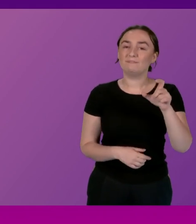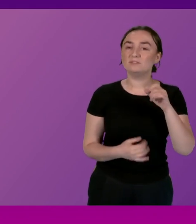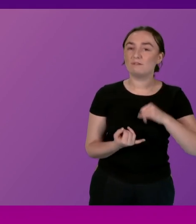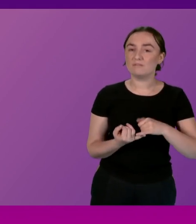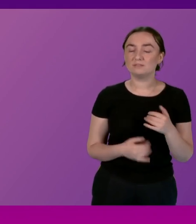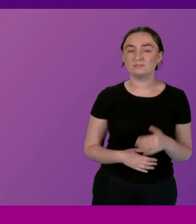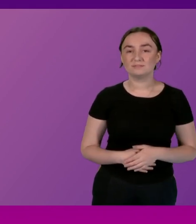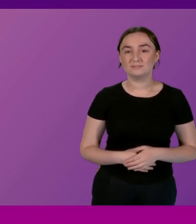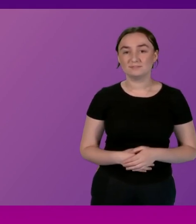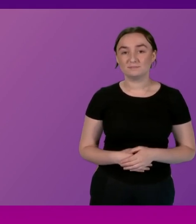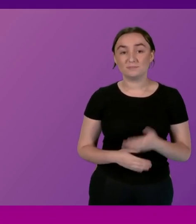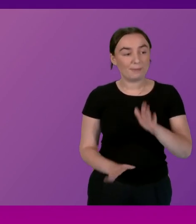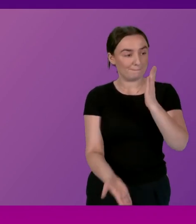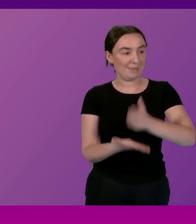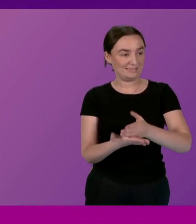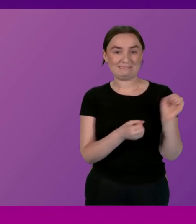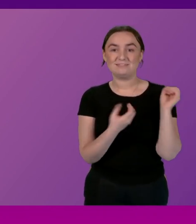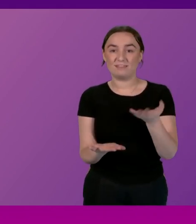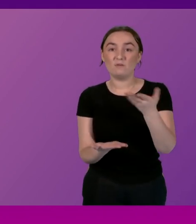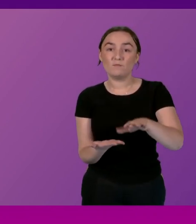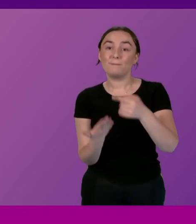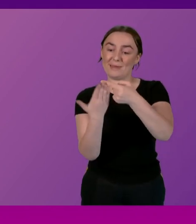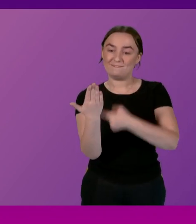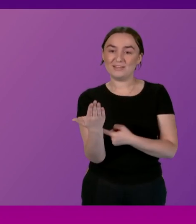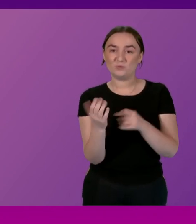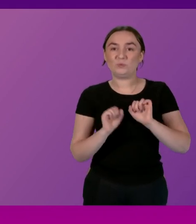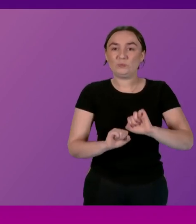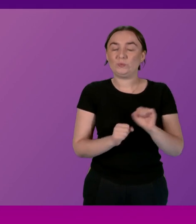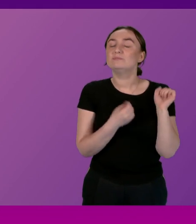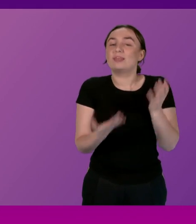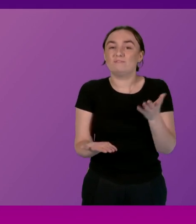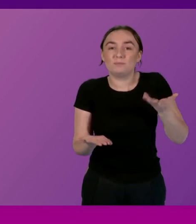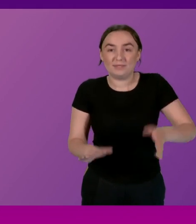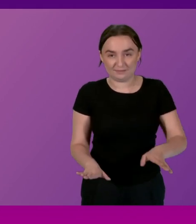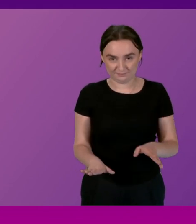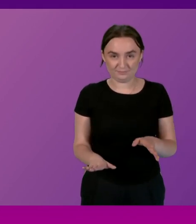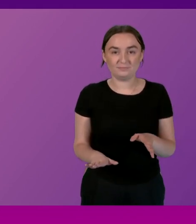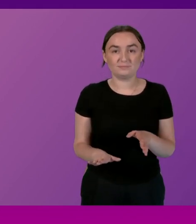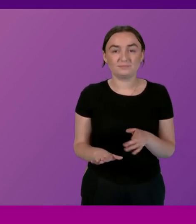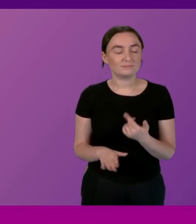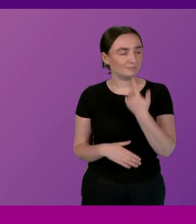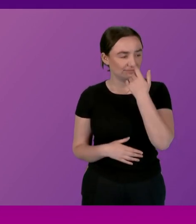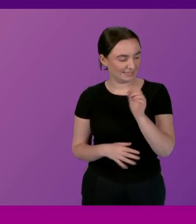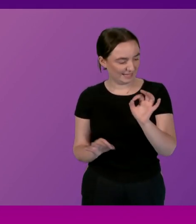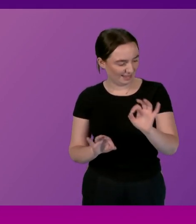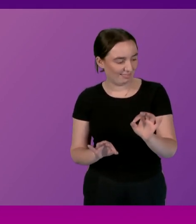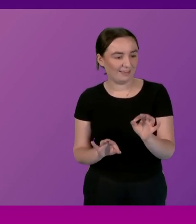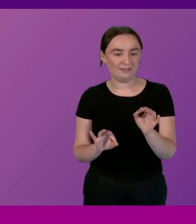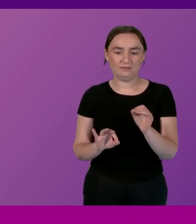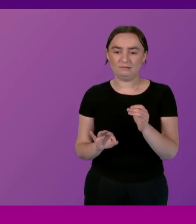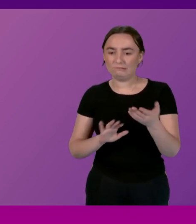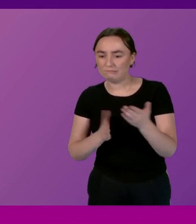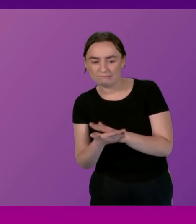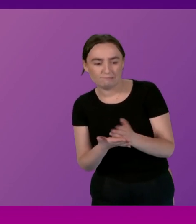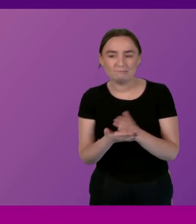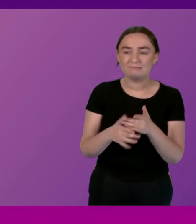has been given and the manifesto commitments that it has made and there can be no doubt or dubiety about the